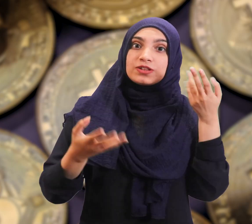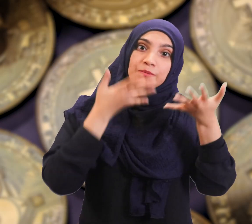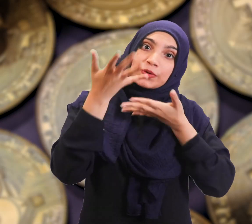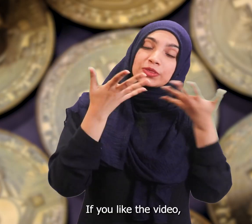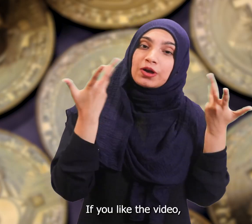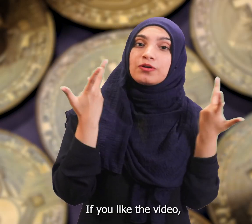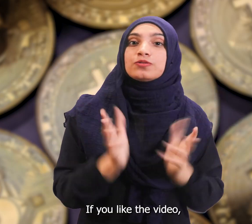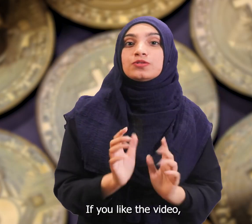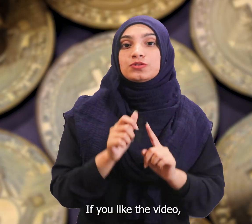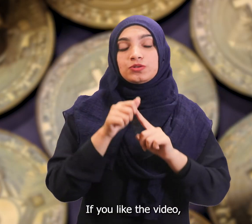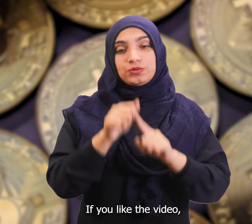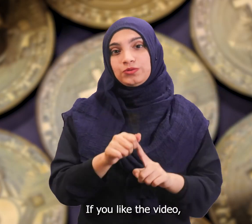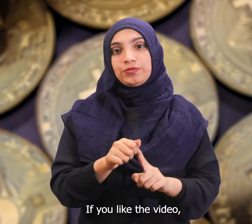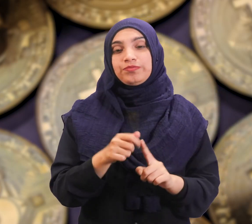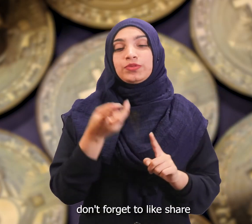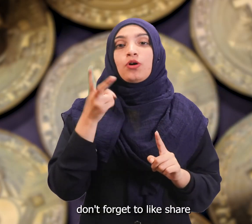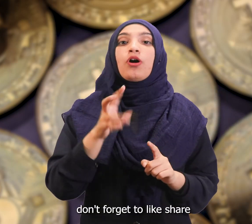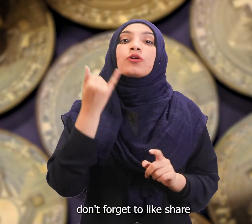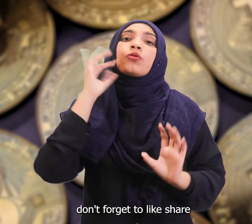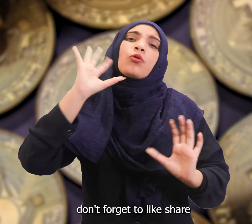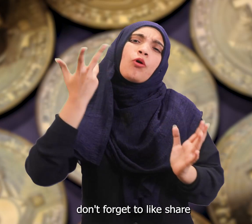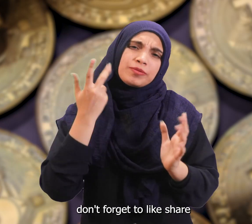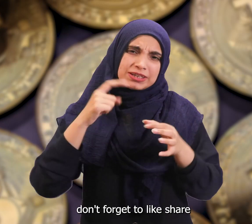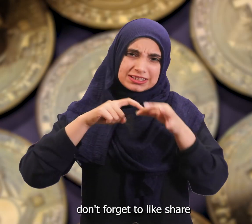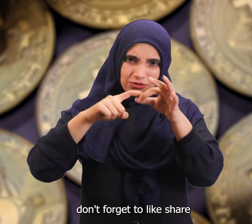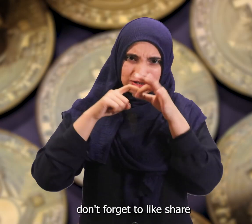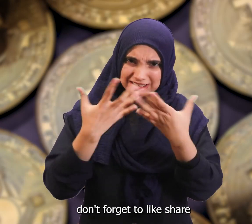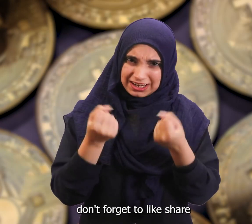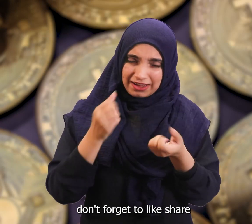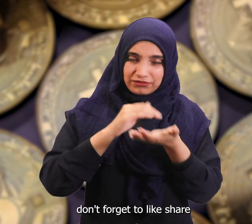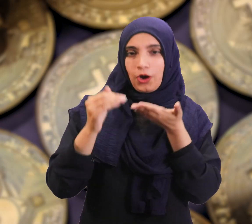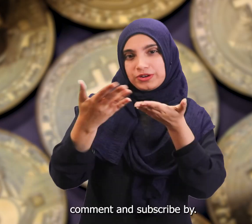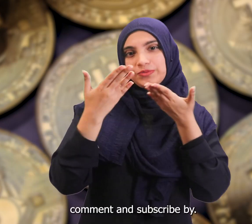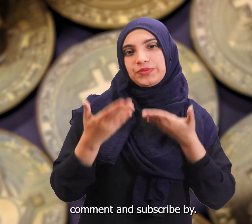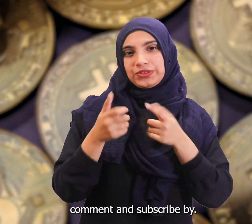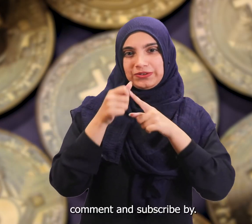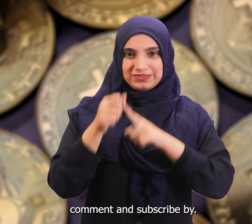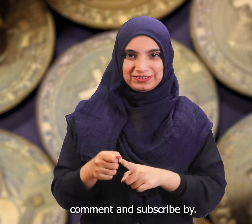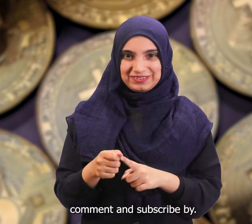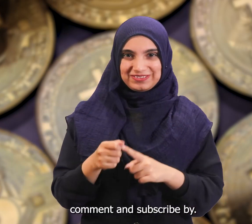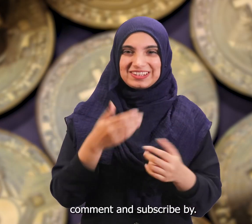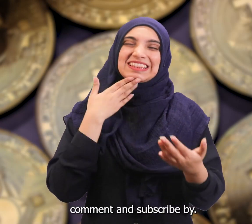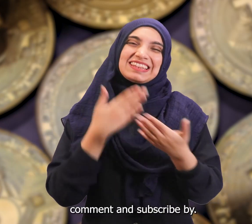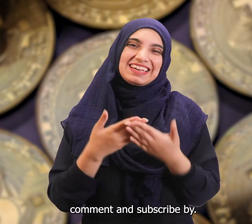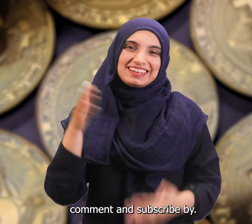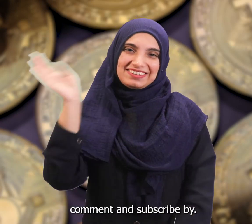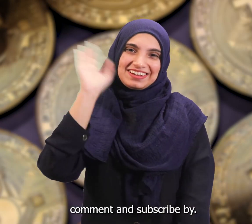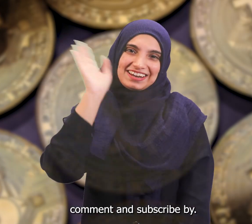If you like the video, don't forget to like, share, comment and subscribe. Bye!